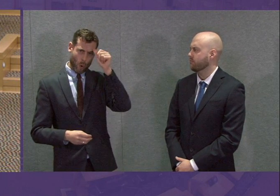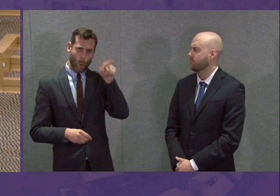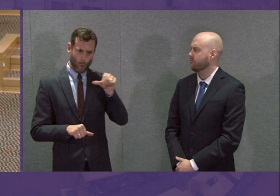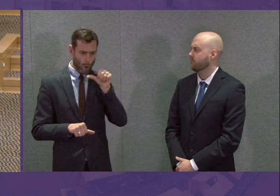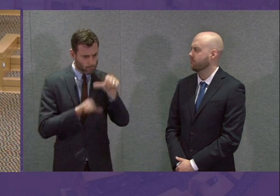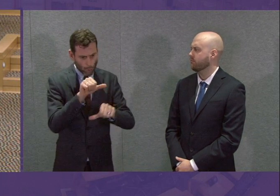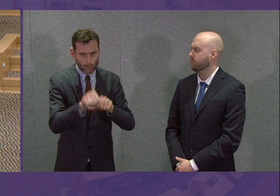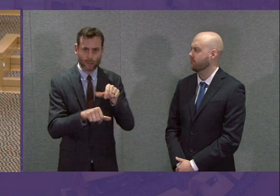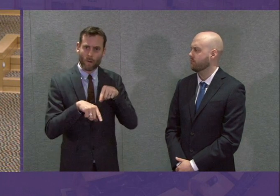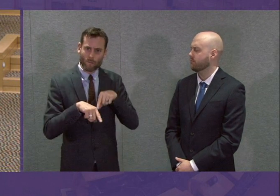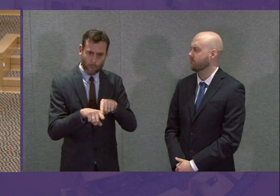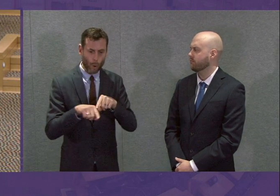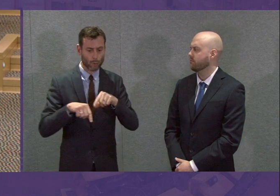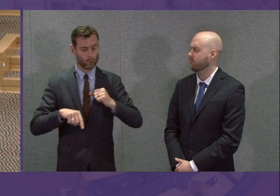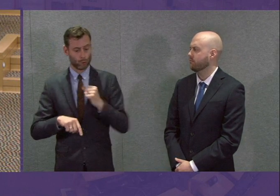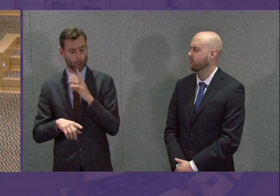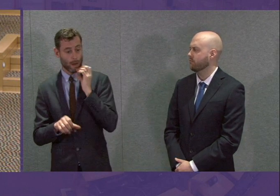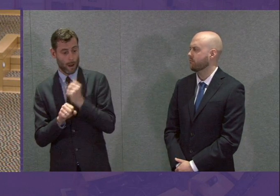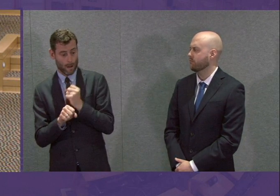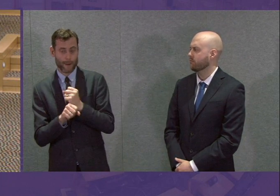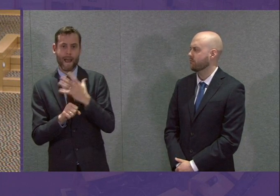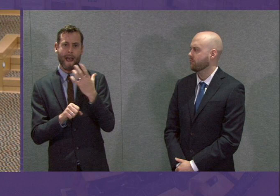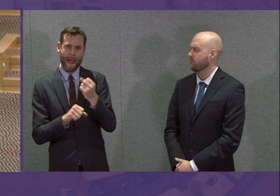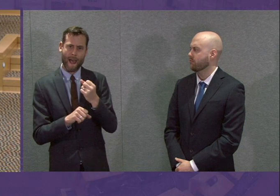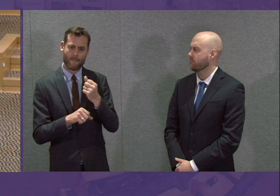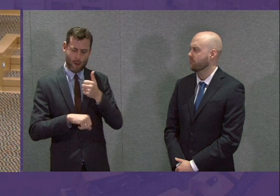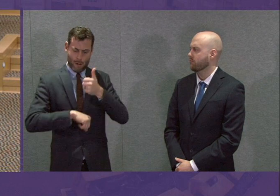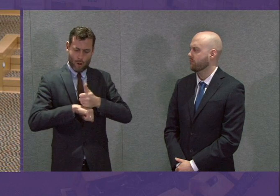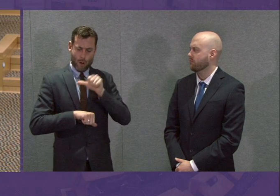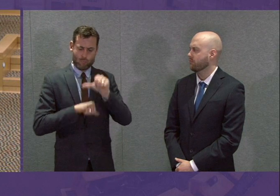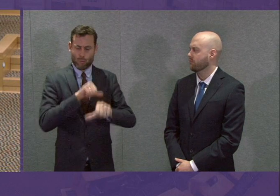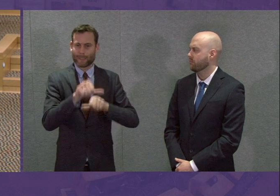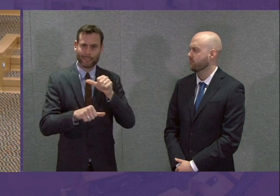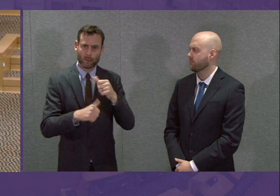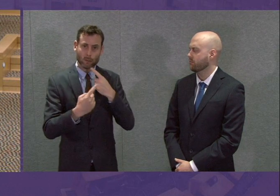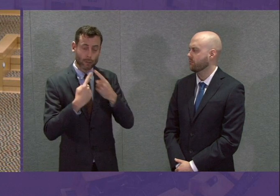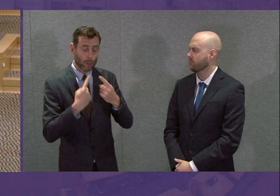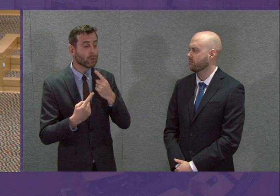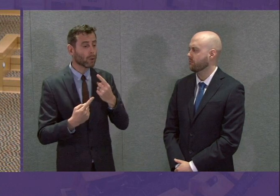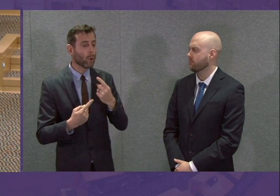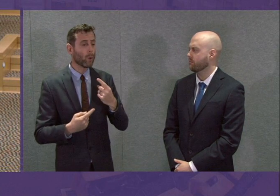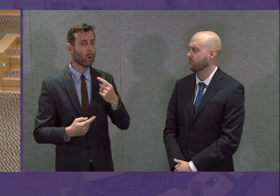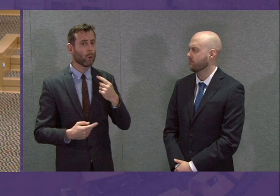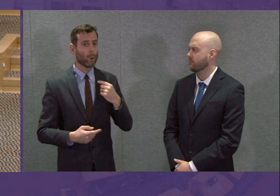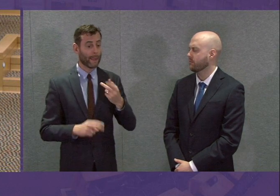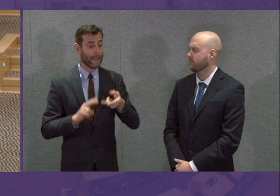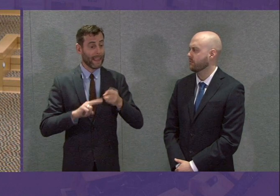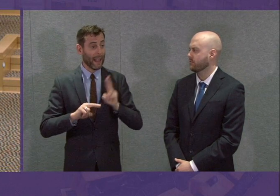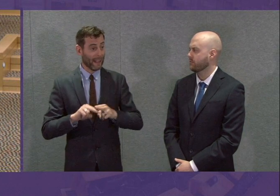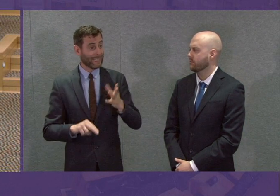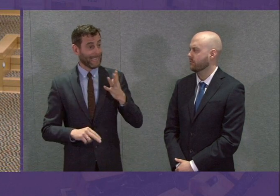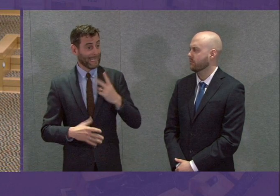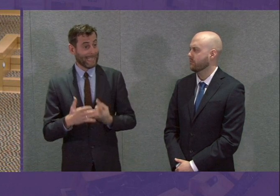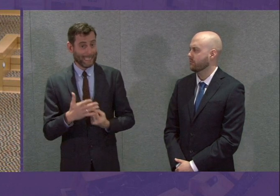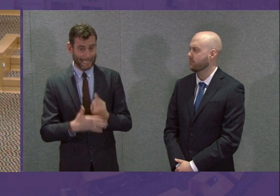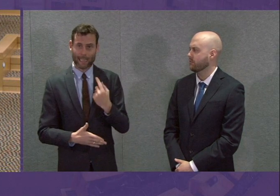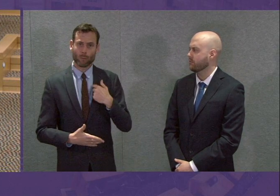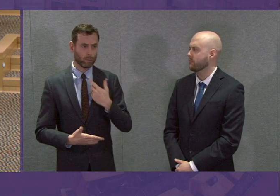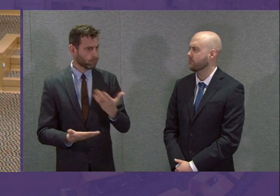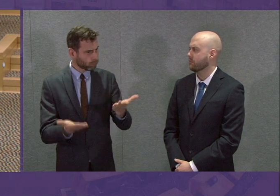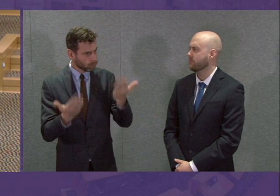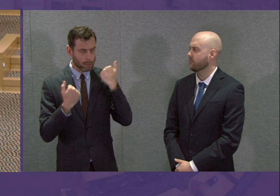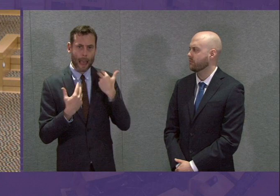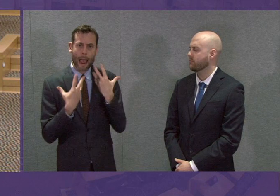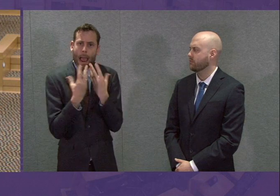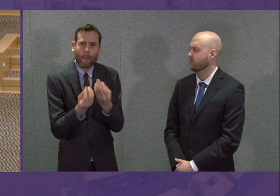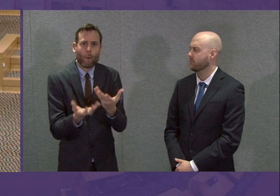Government and the Army in terms of dialogue. So we will take help in this wherever we can get it. And,